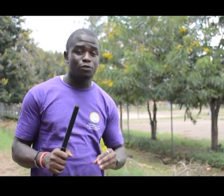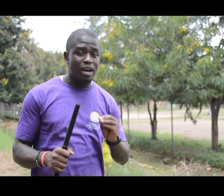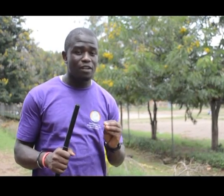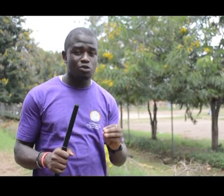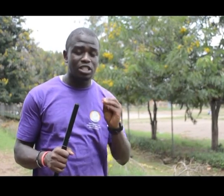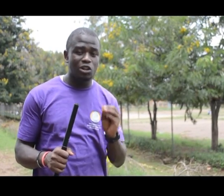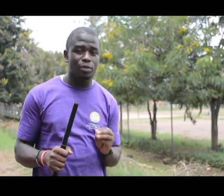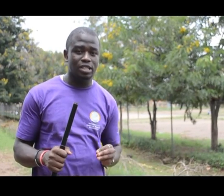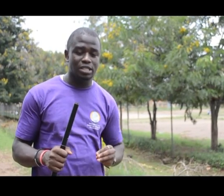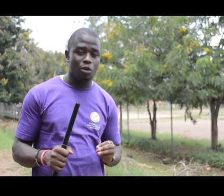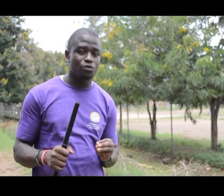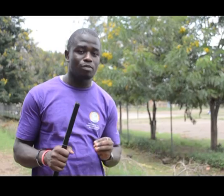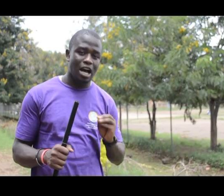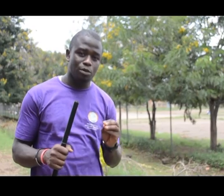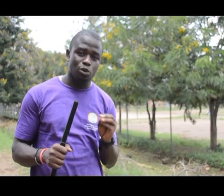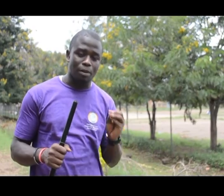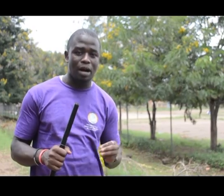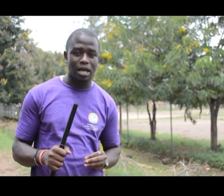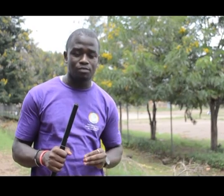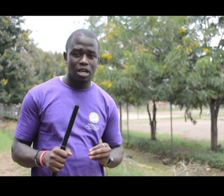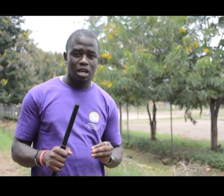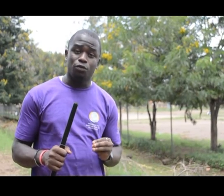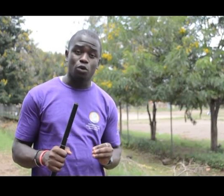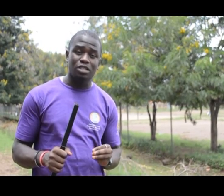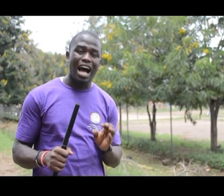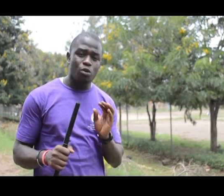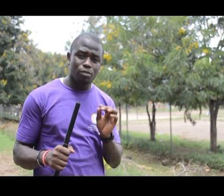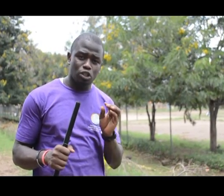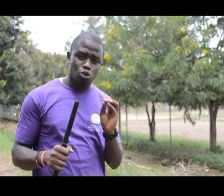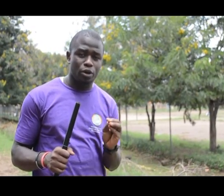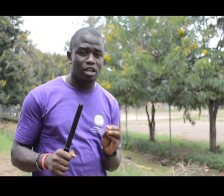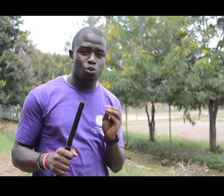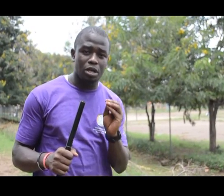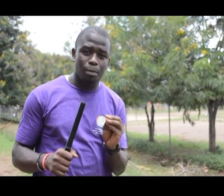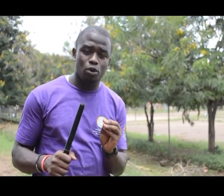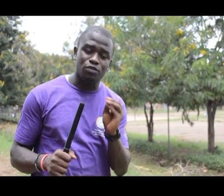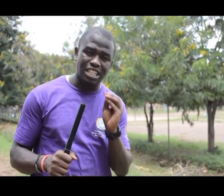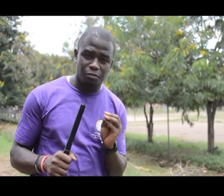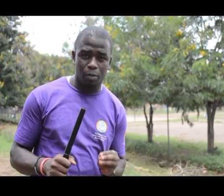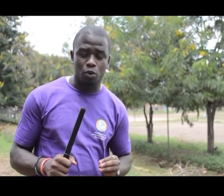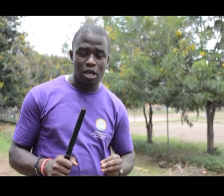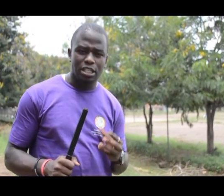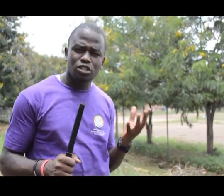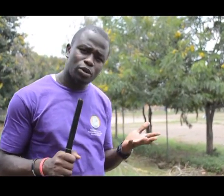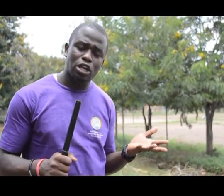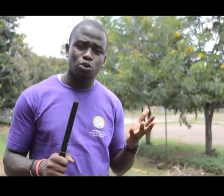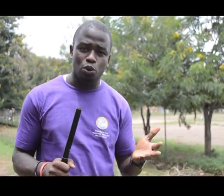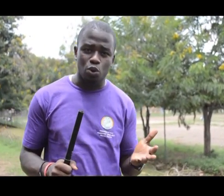500 kilometers away from Kapito Kampala. And of course, I will be talking to a couple of deaf people just to get to know